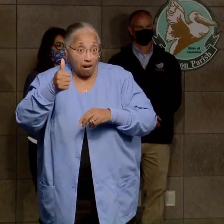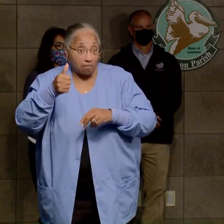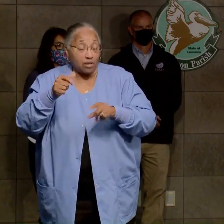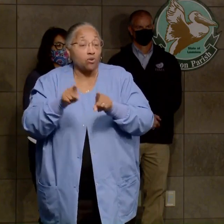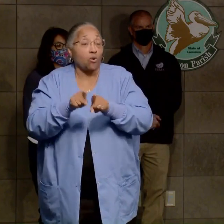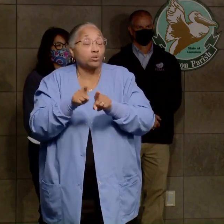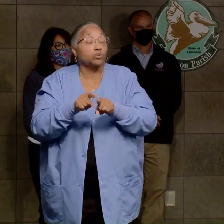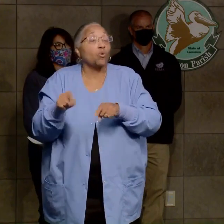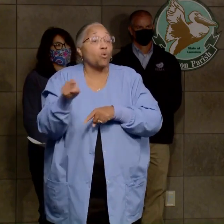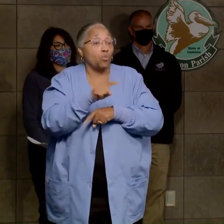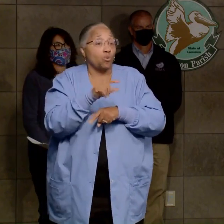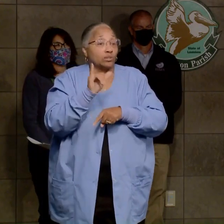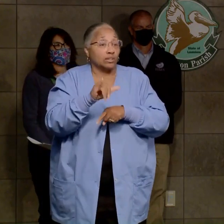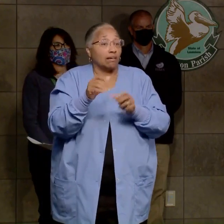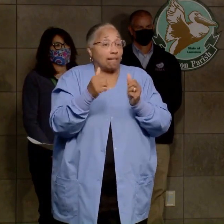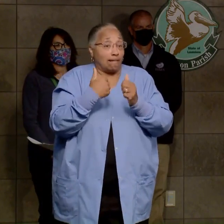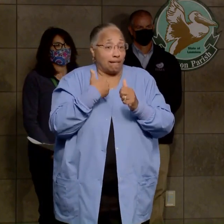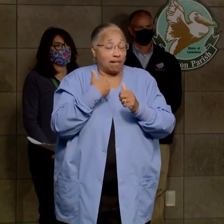conditions like diabetes,